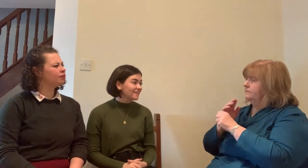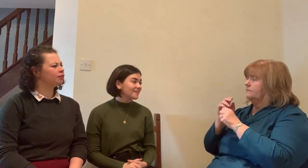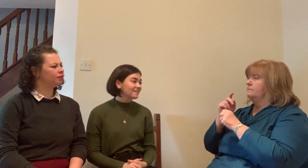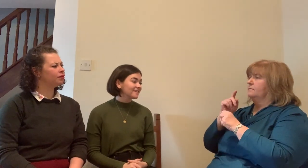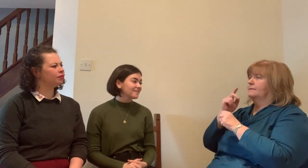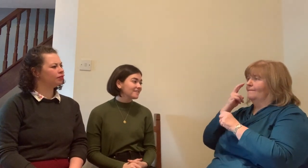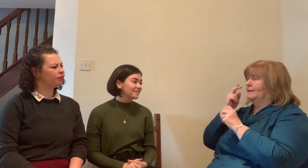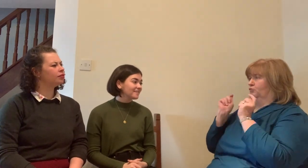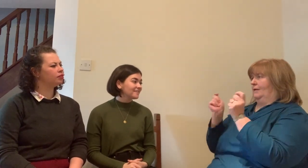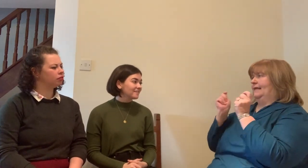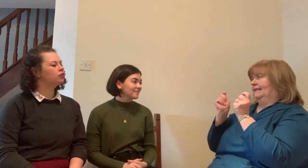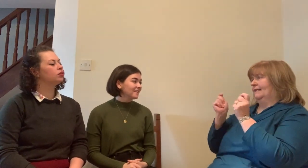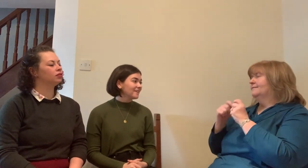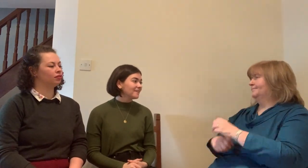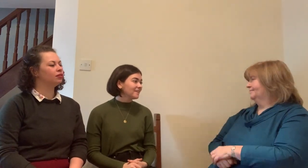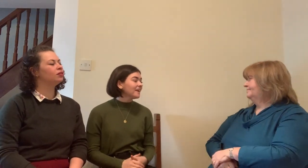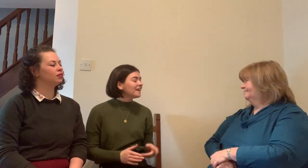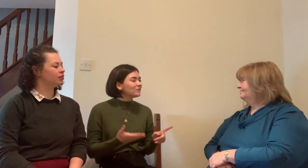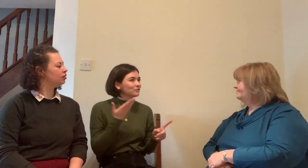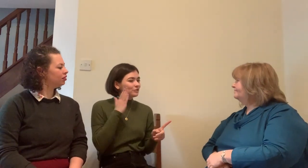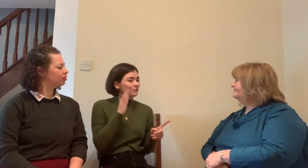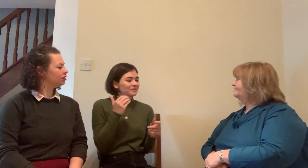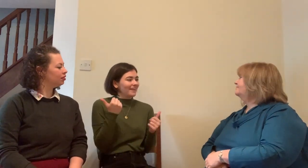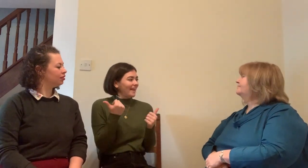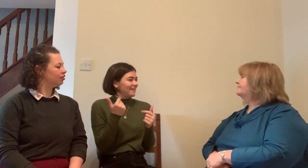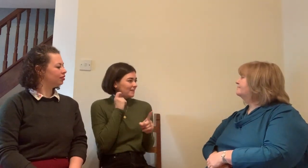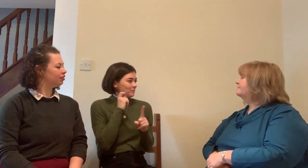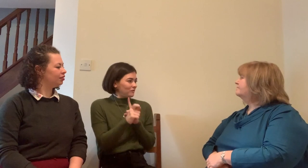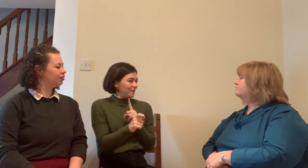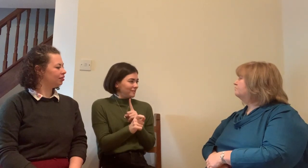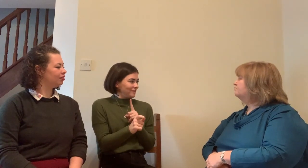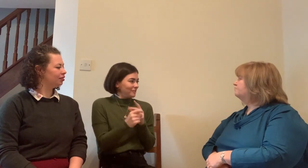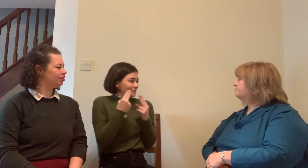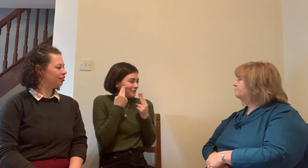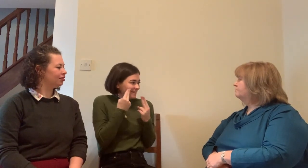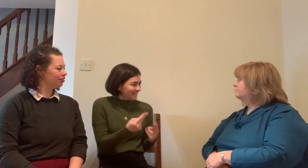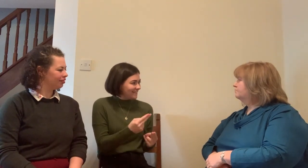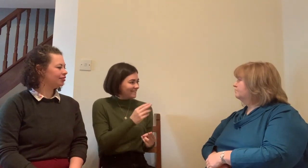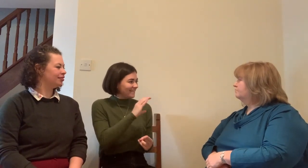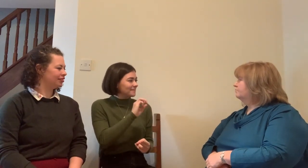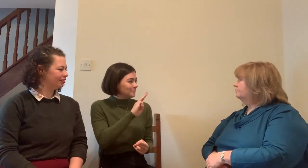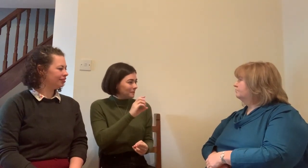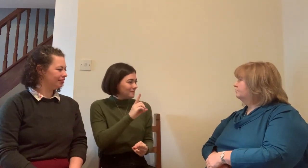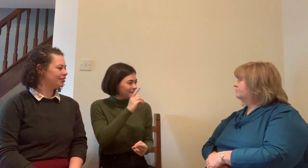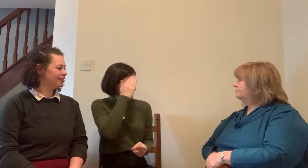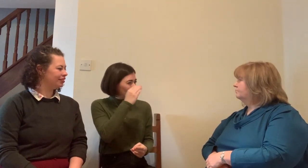not only talking about tactile hand-on-hand signing we're talking about communicating by tactile motions on the back